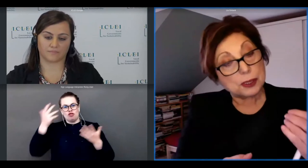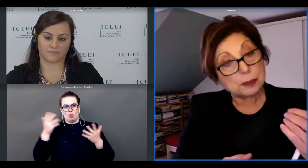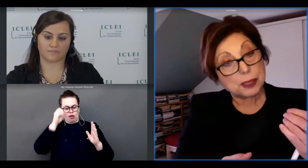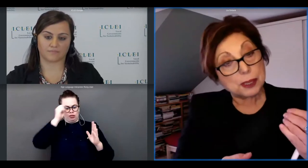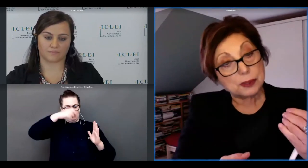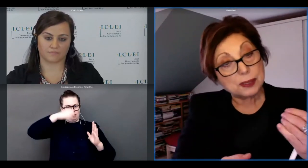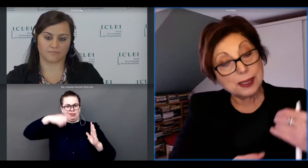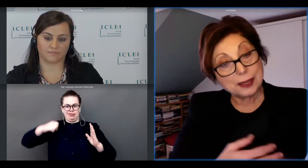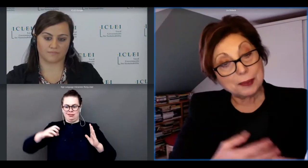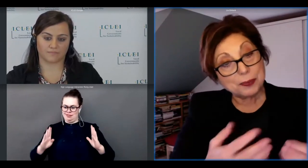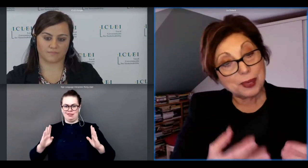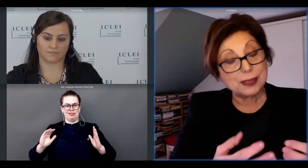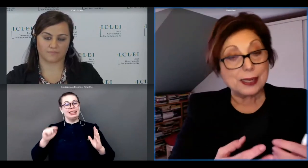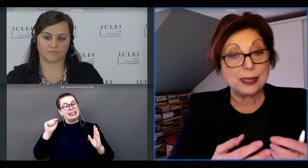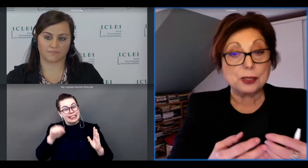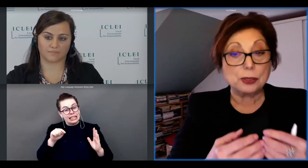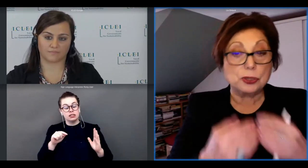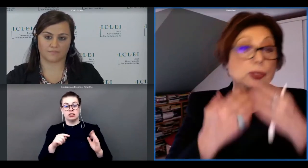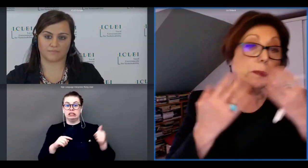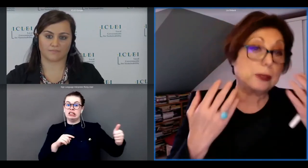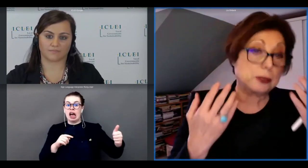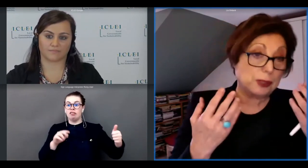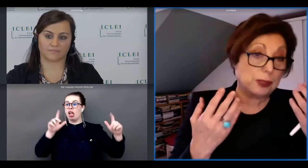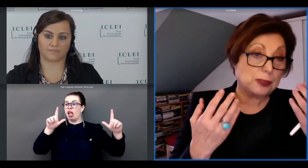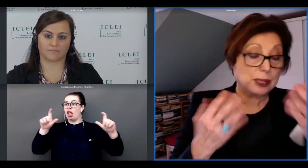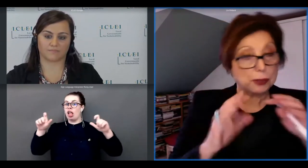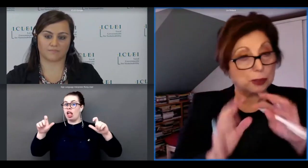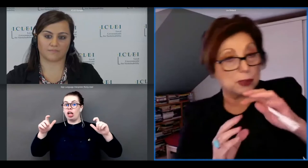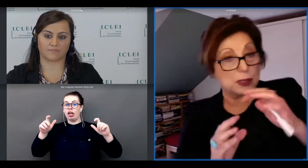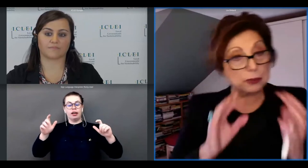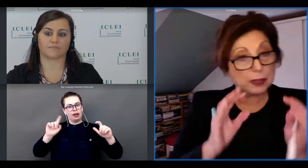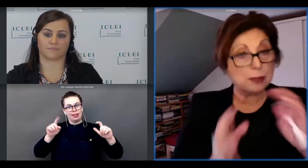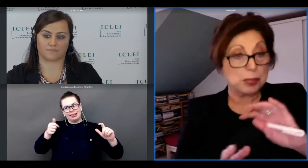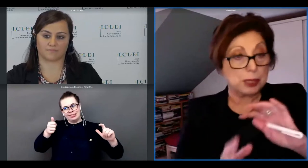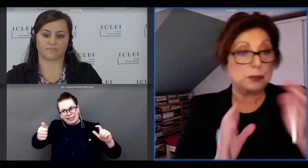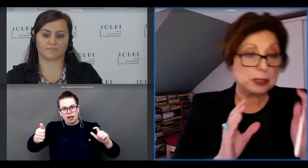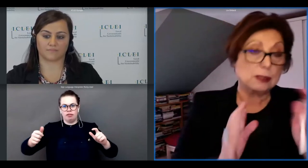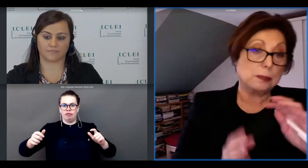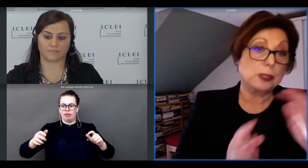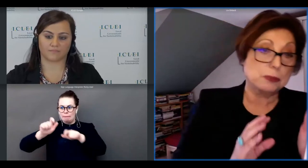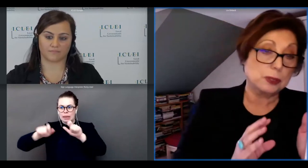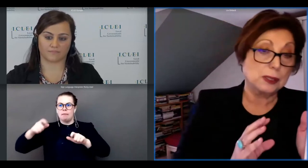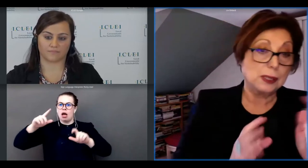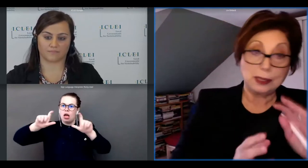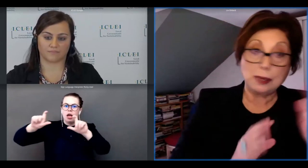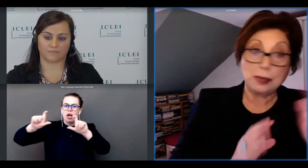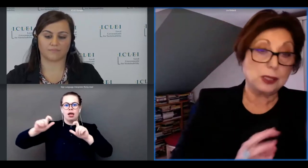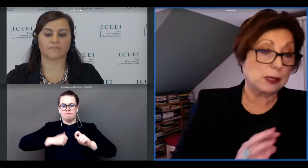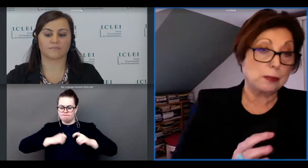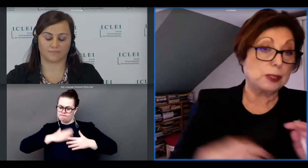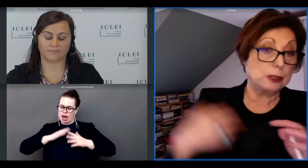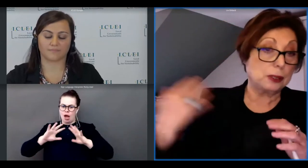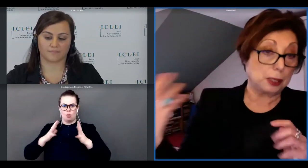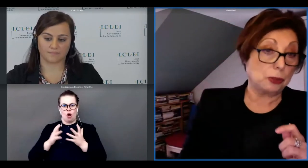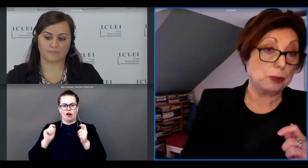talking about and and and it's not just a buzzword because co-creation can become easily a buzzword and i have seen it